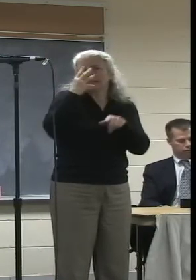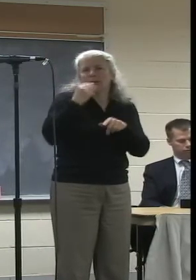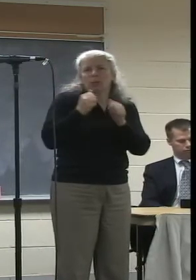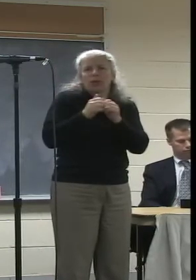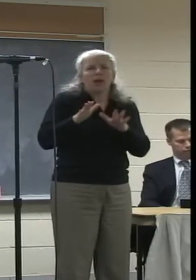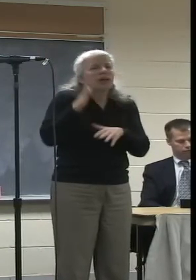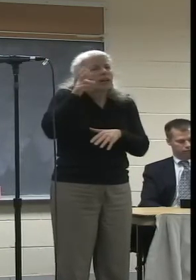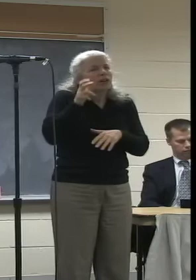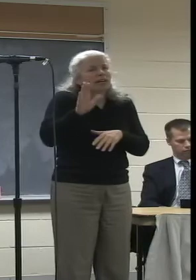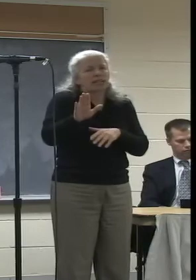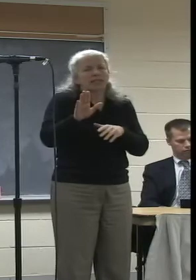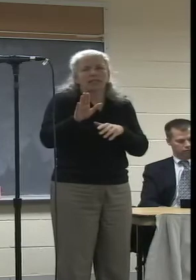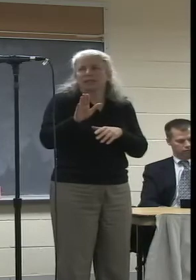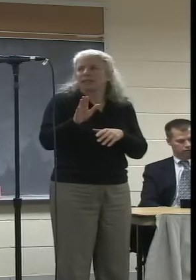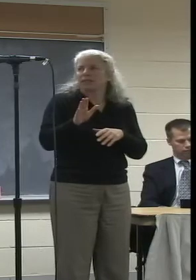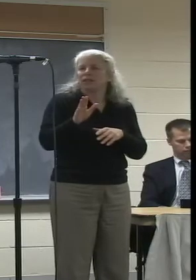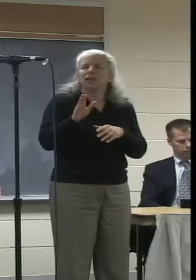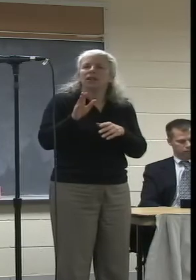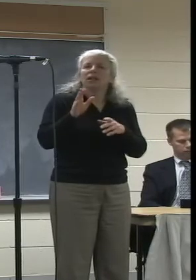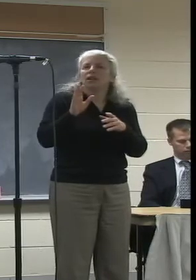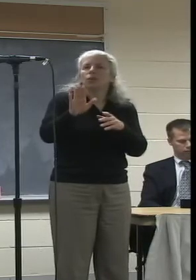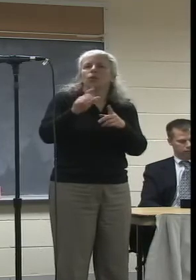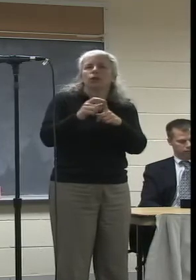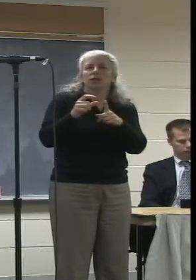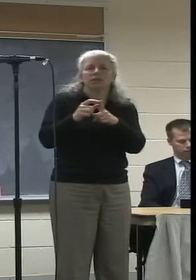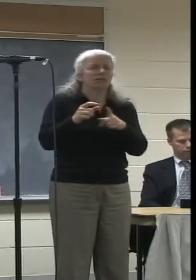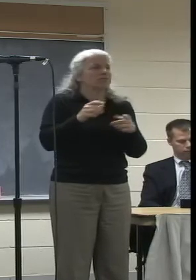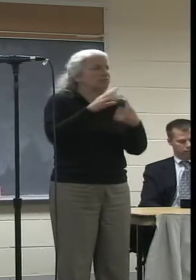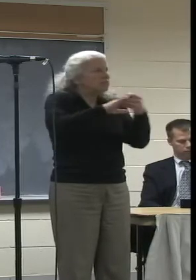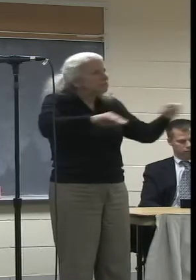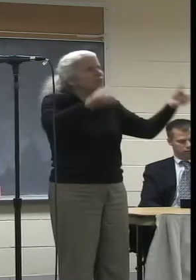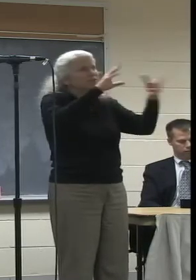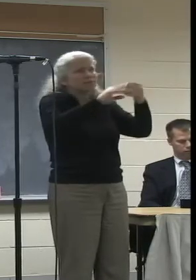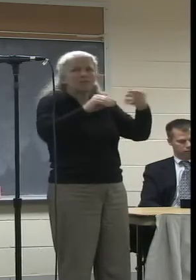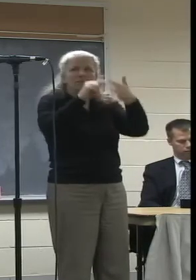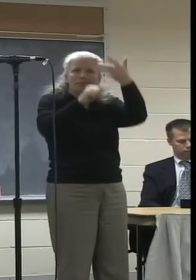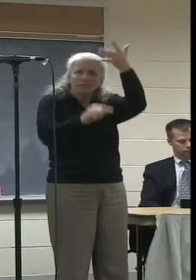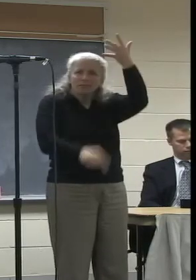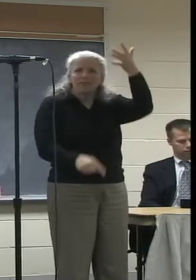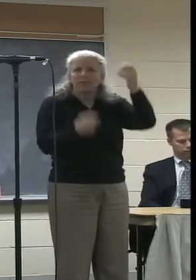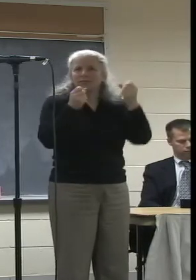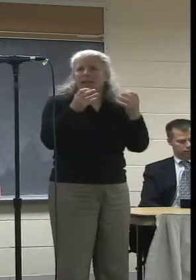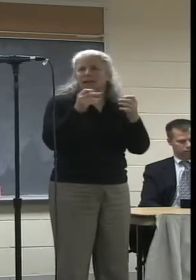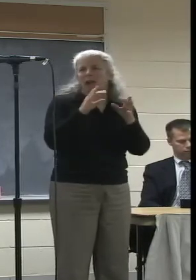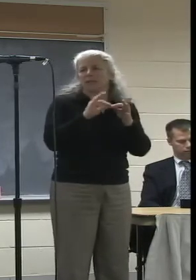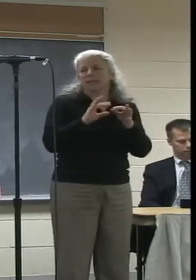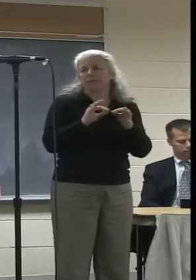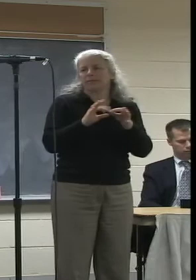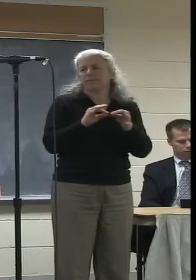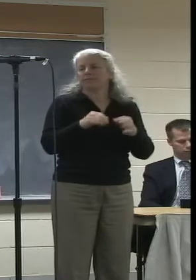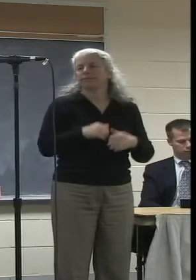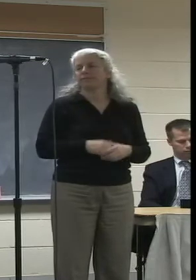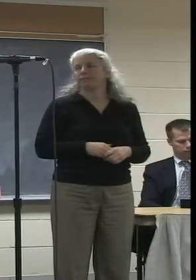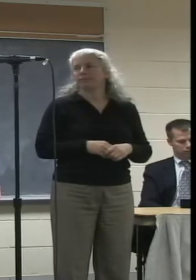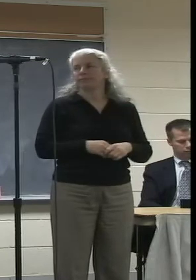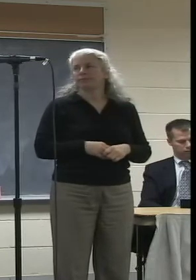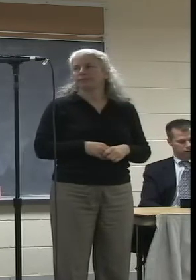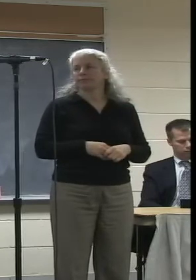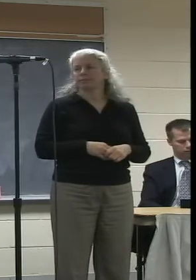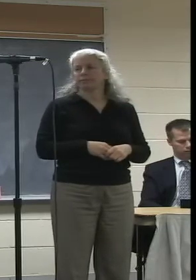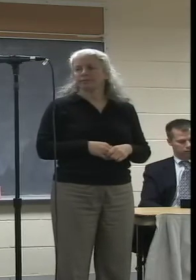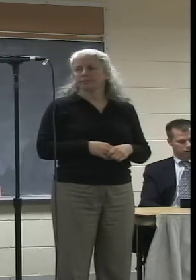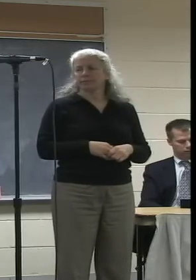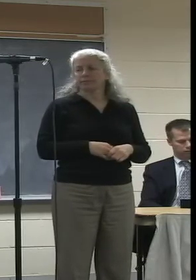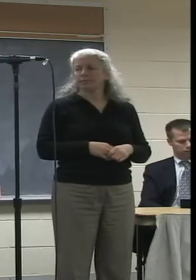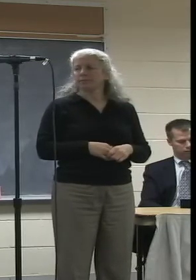lovely words that fall as a bomb to my heart. I mean, it's on and on and on. So I'm speaking the